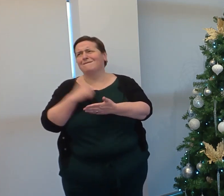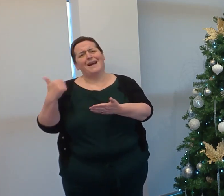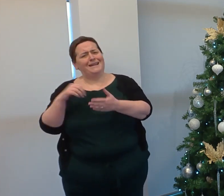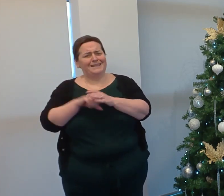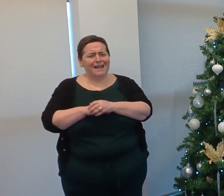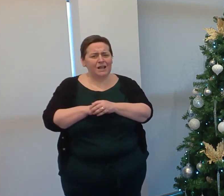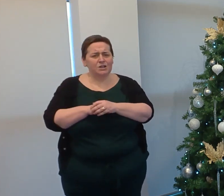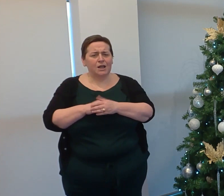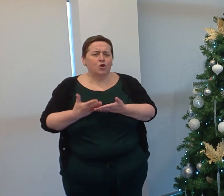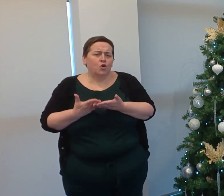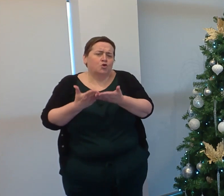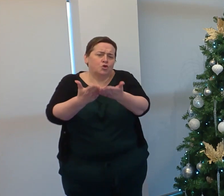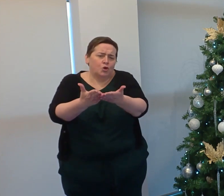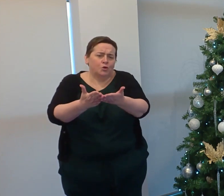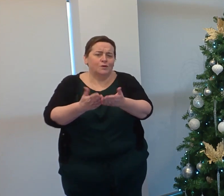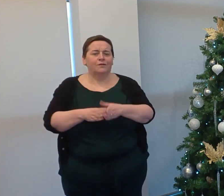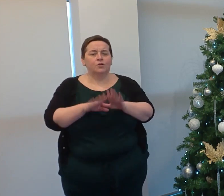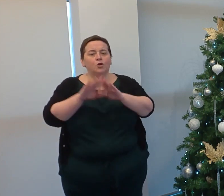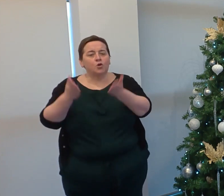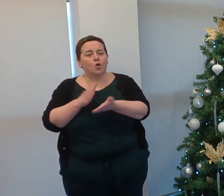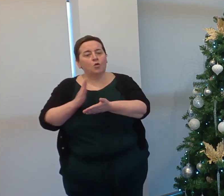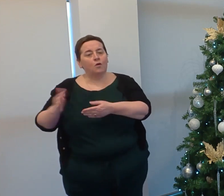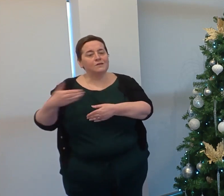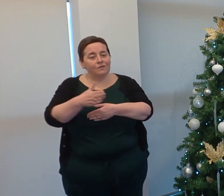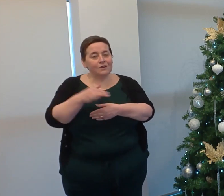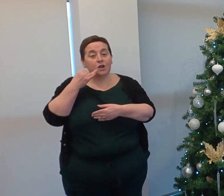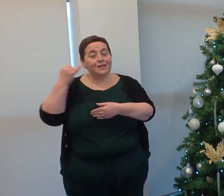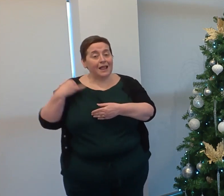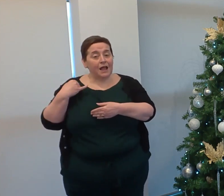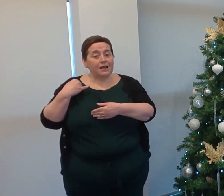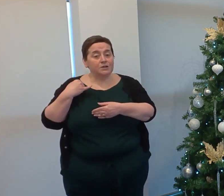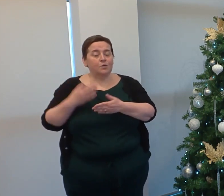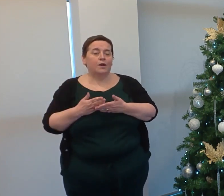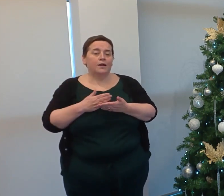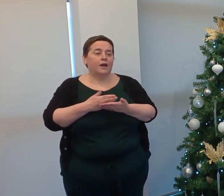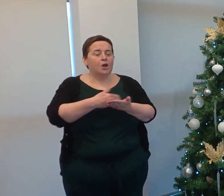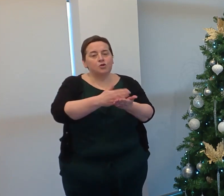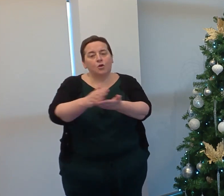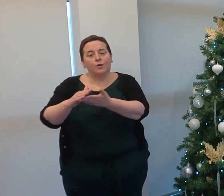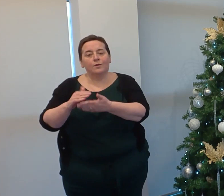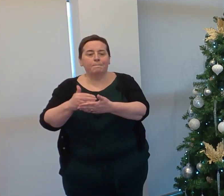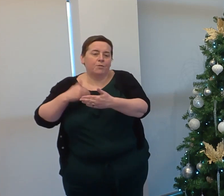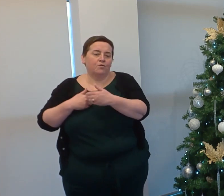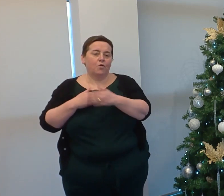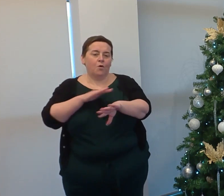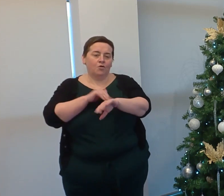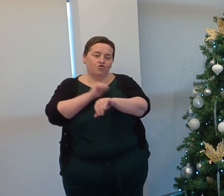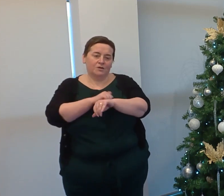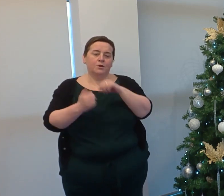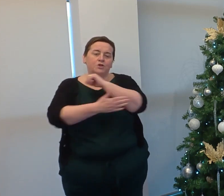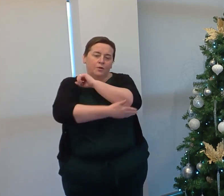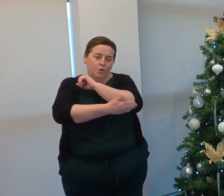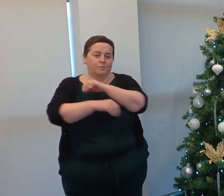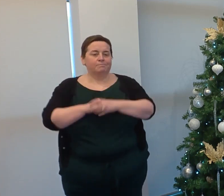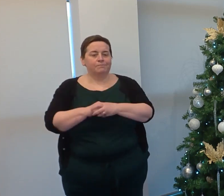and a huge donation was delivered to Lowson Fishies last week to enable distribution prior to Christmas. And